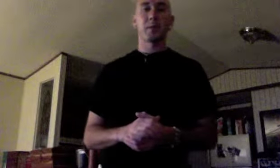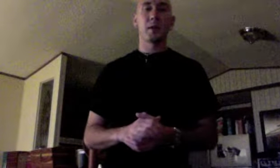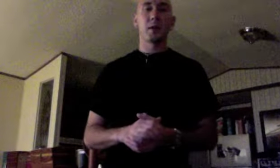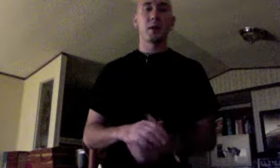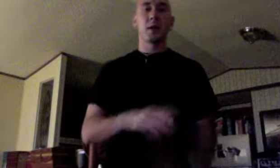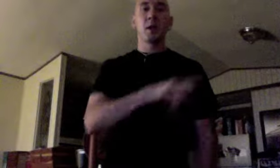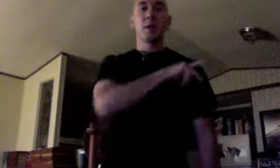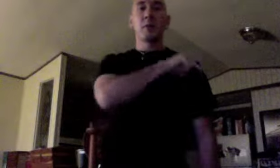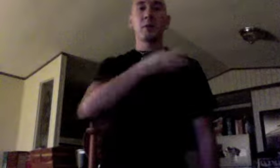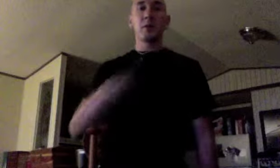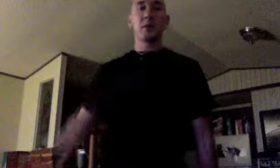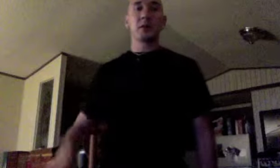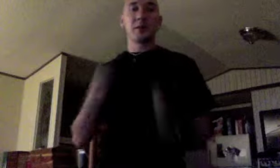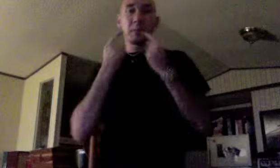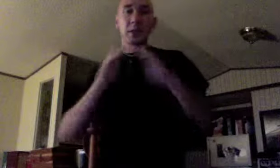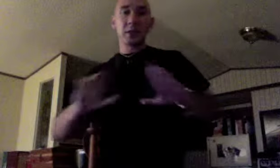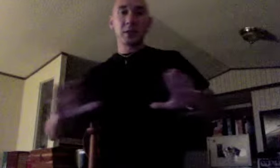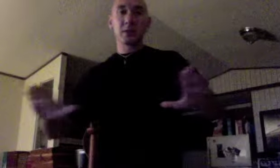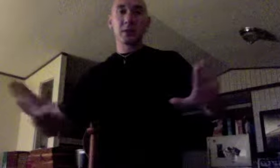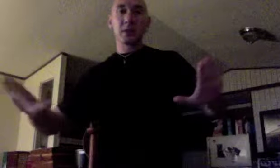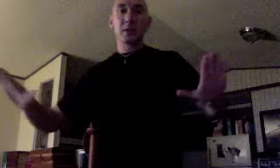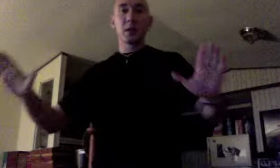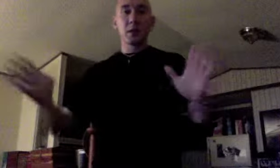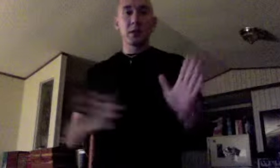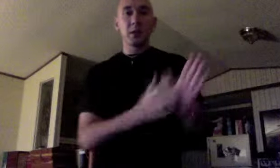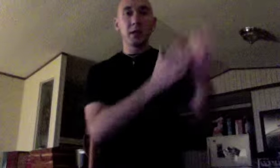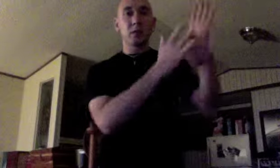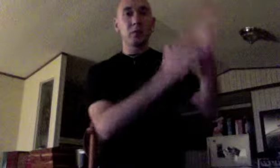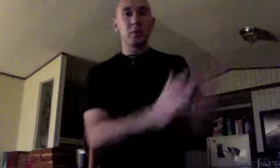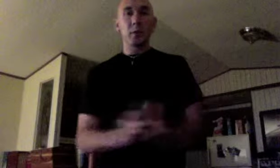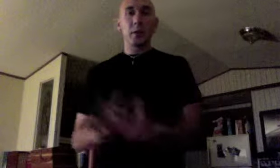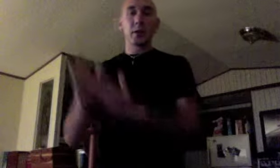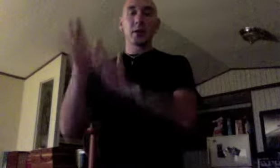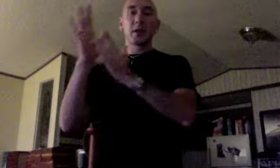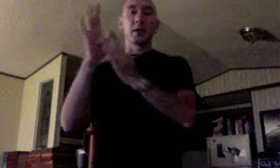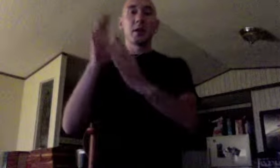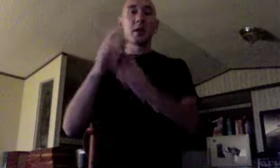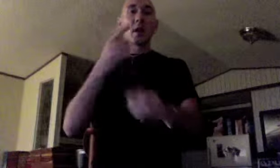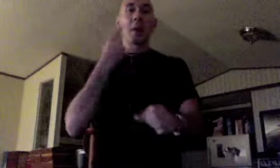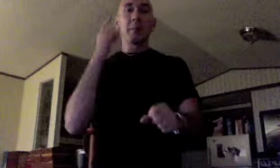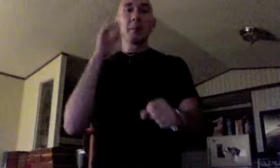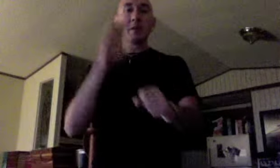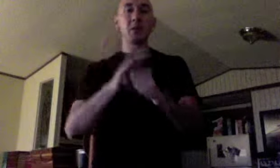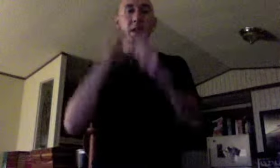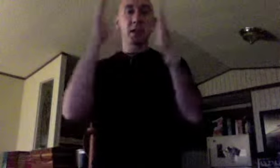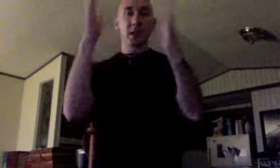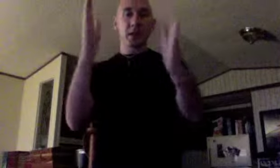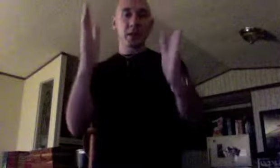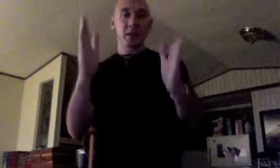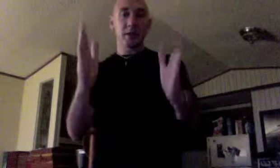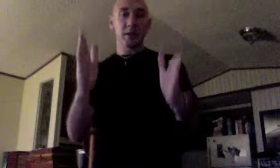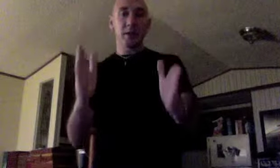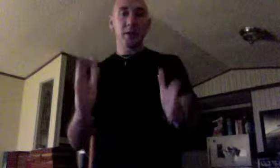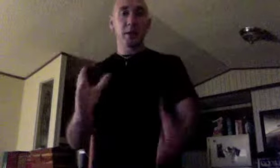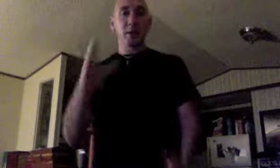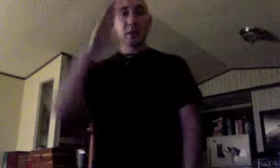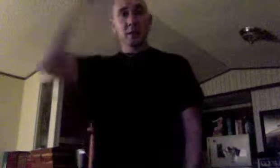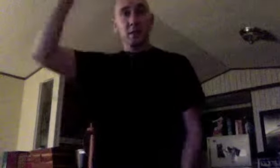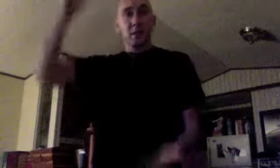Prince of Peace, Yeshua, Messiah, Son